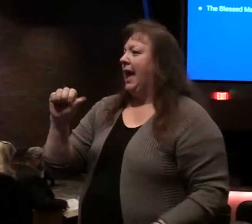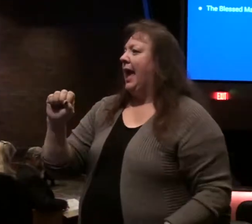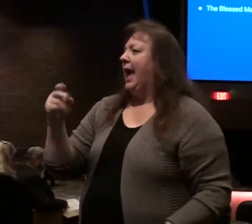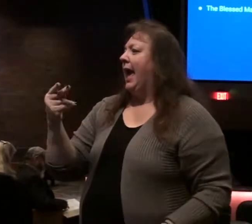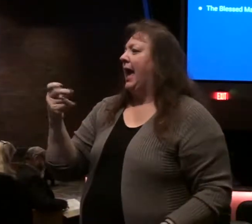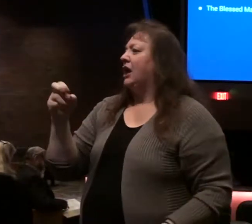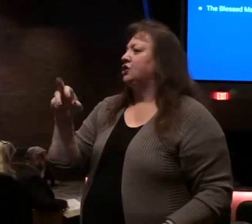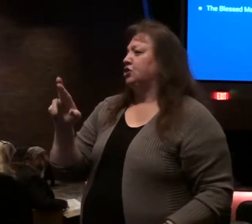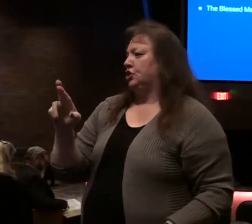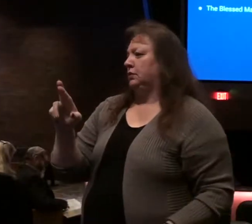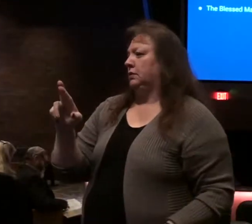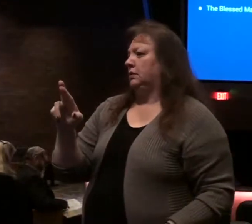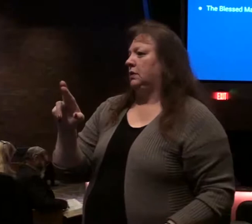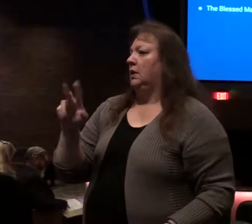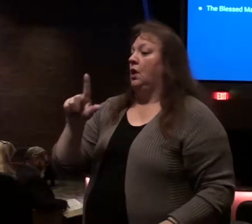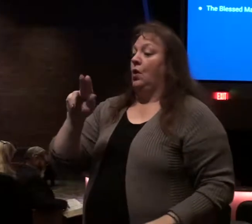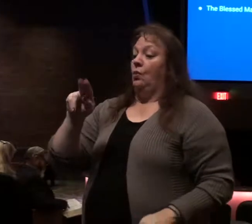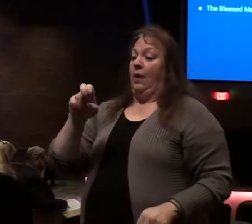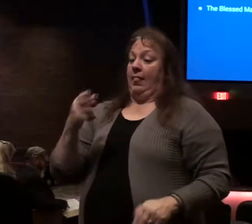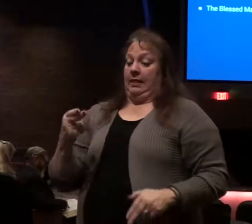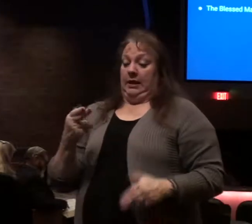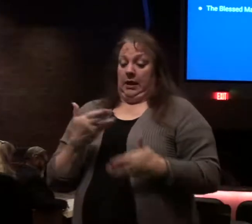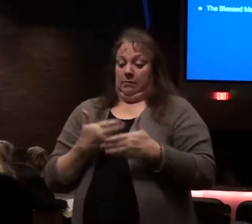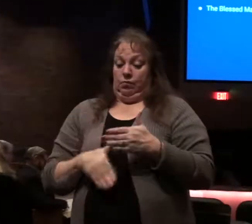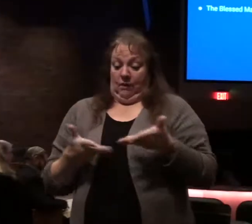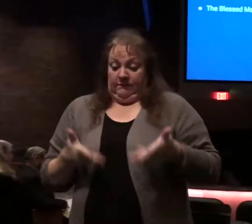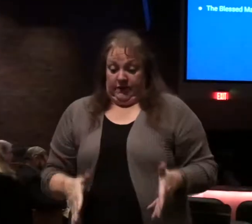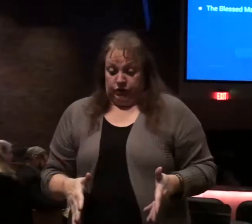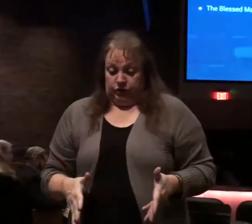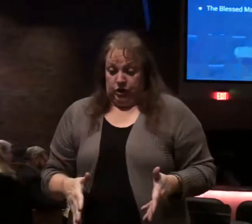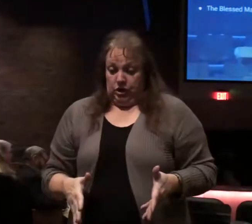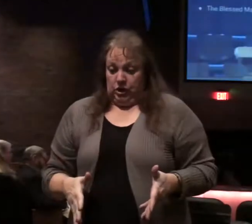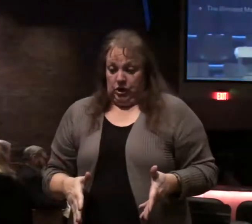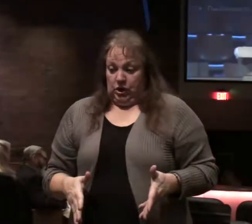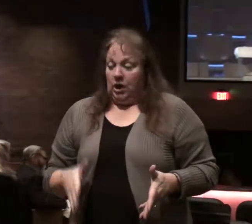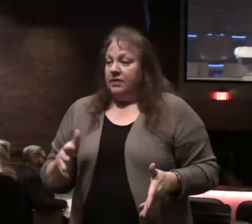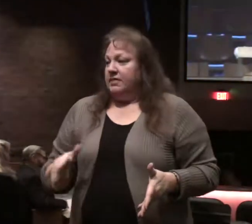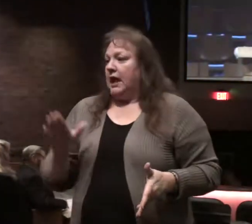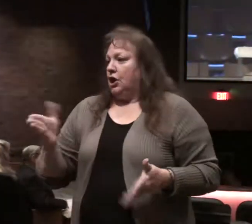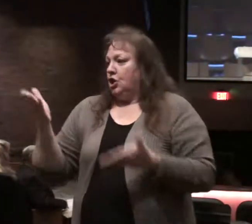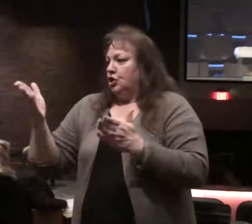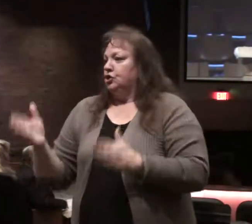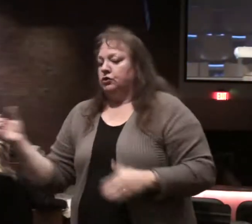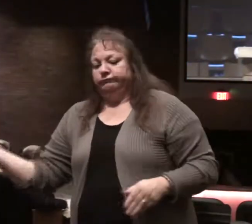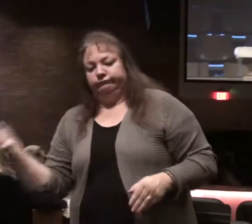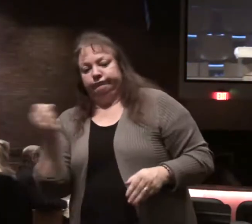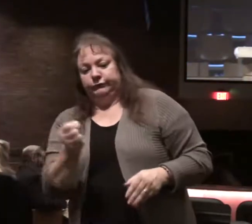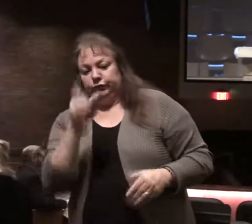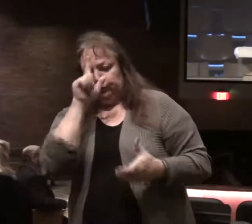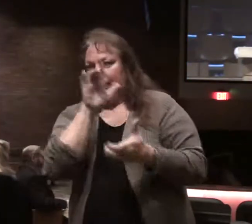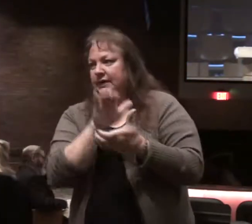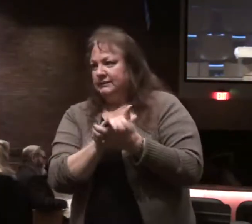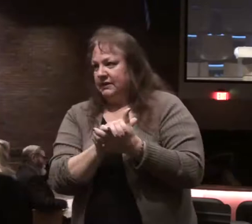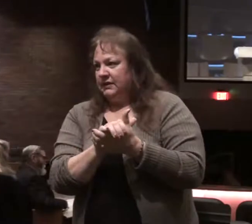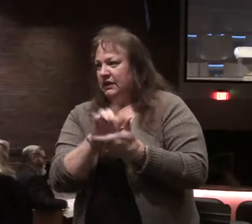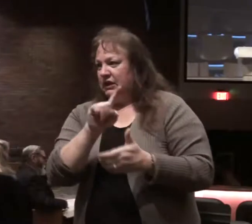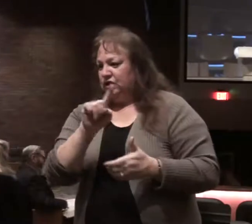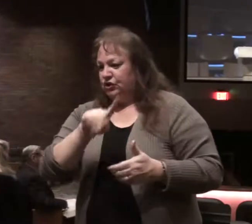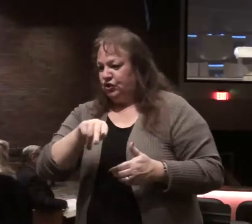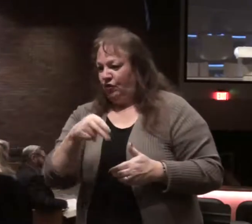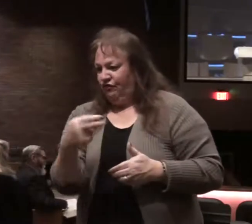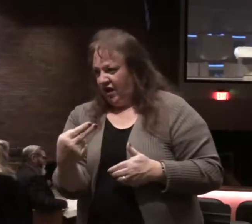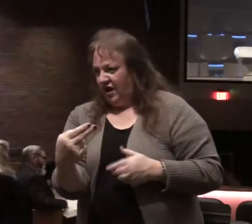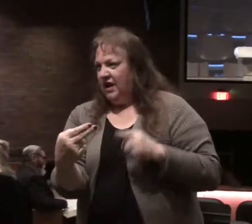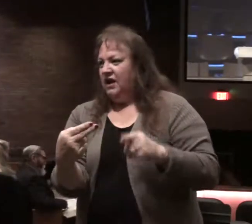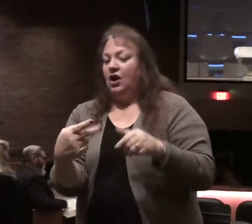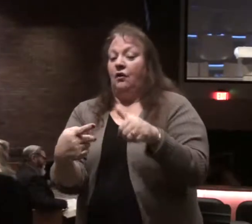When Leah stopped bearing children, she gave her maid to Jacob, her husband, Zilpah. And